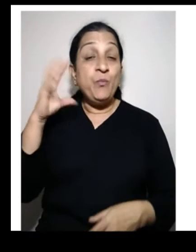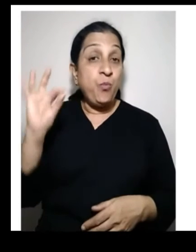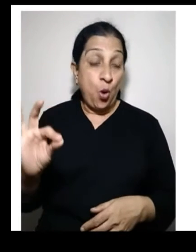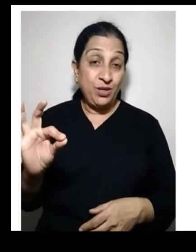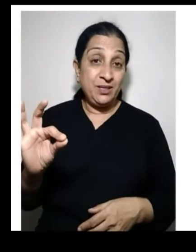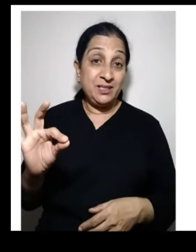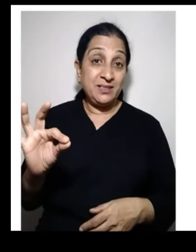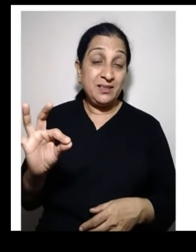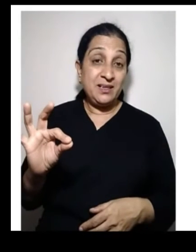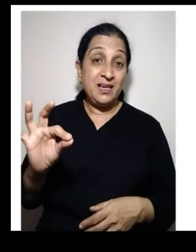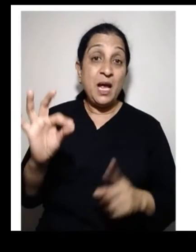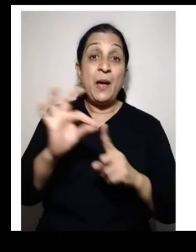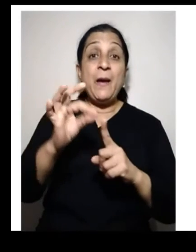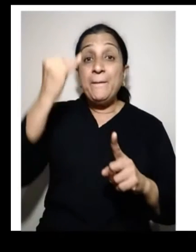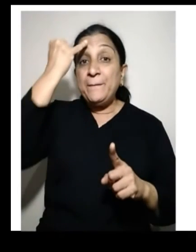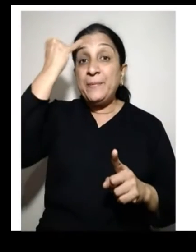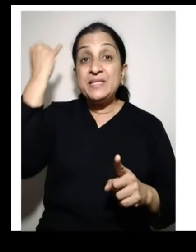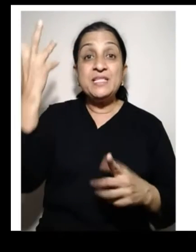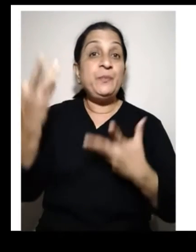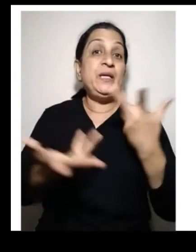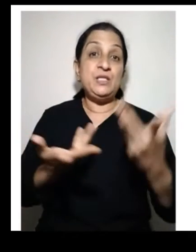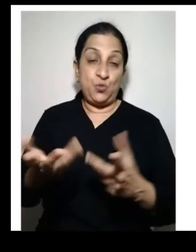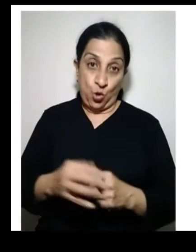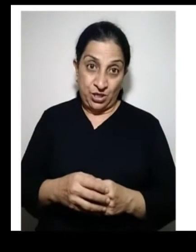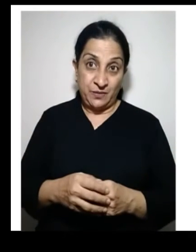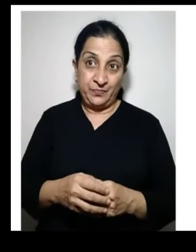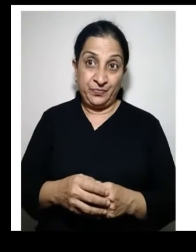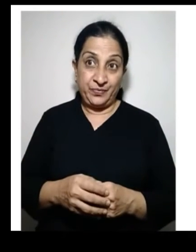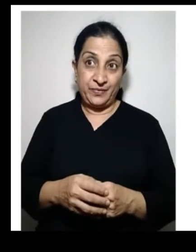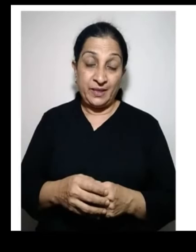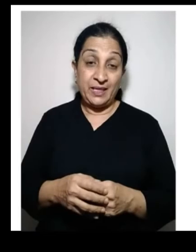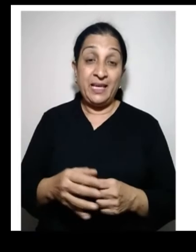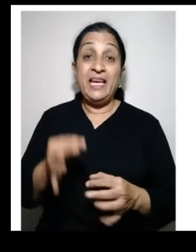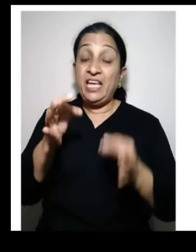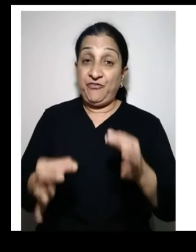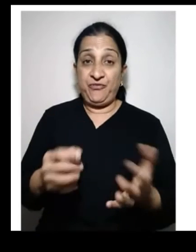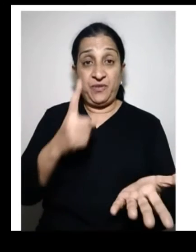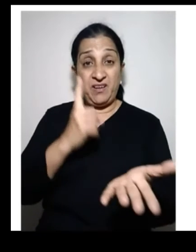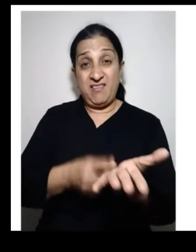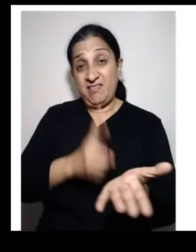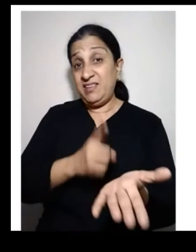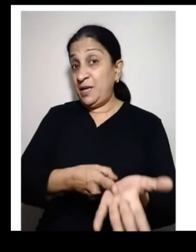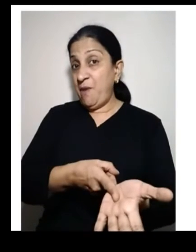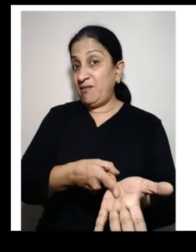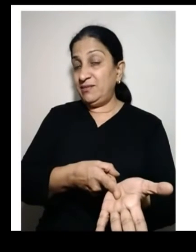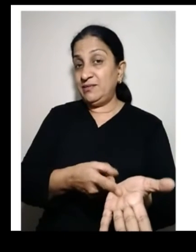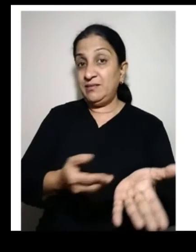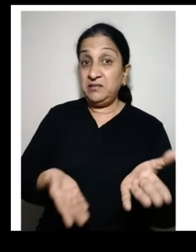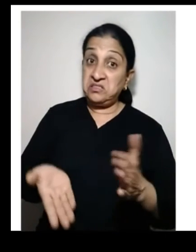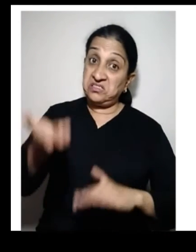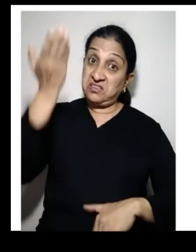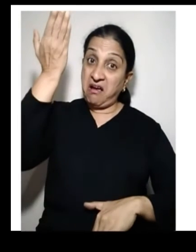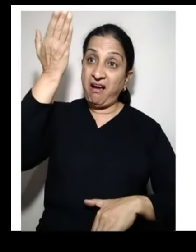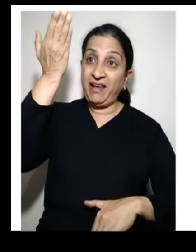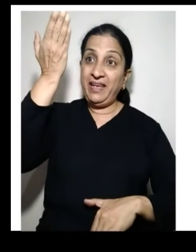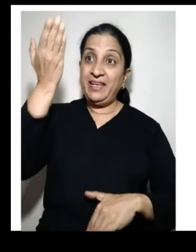Now, important principle is that if the demand